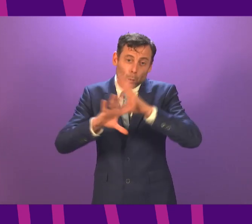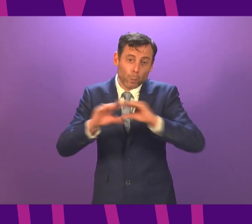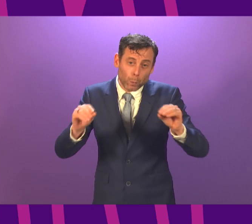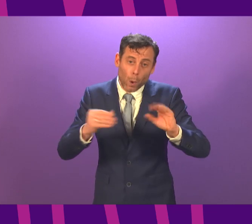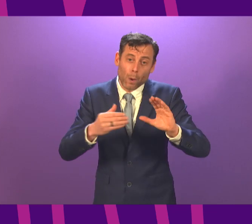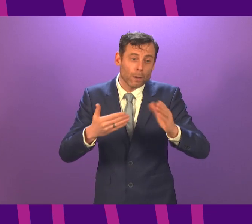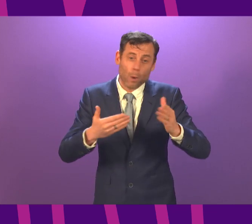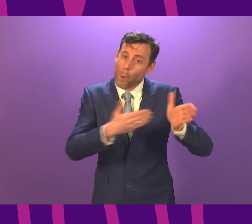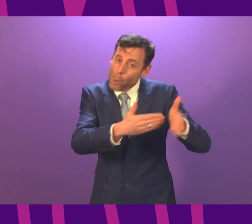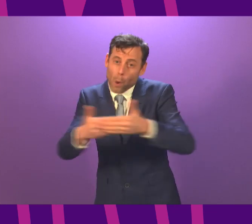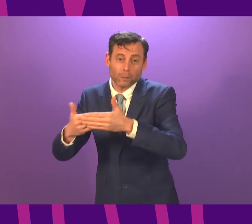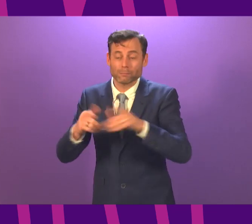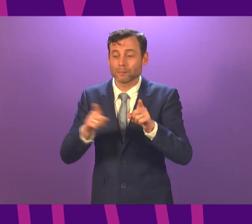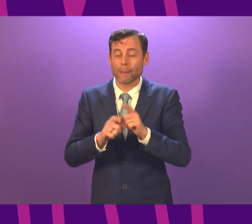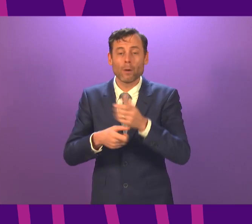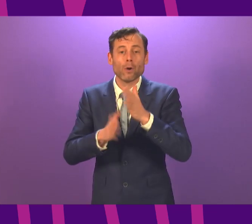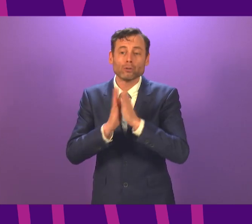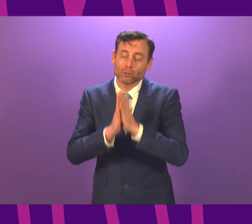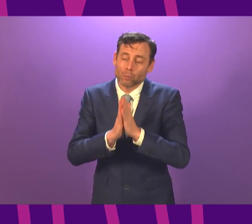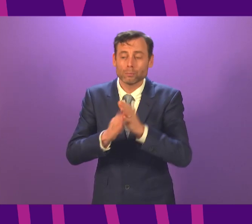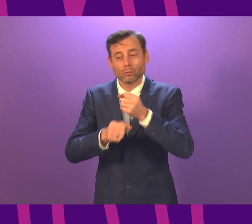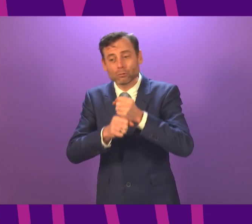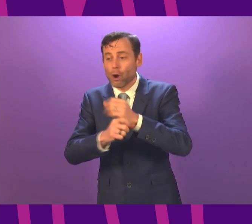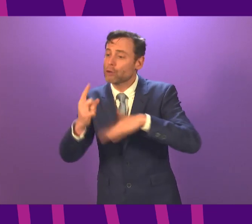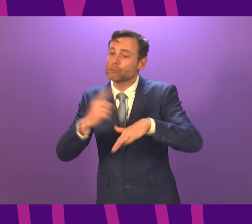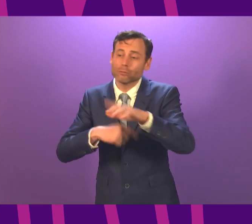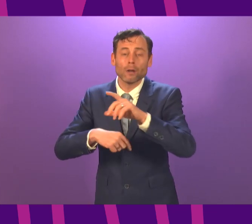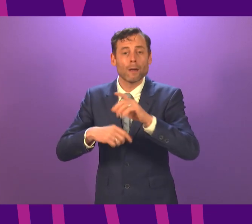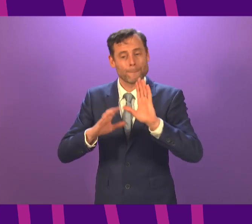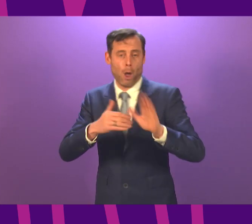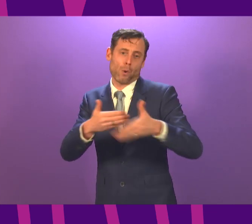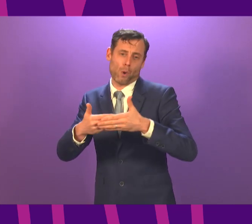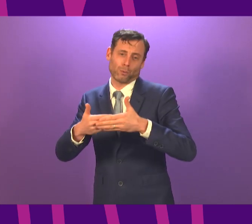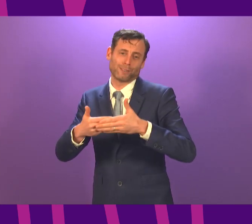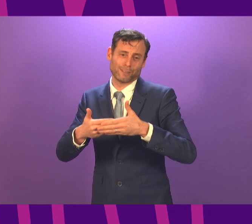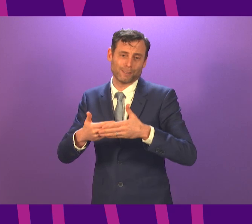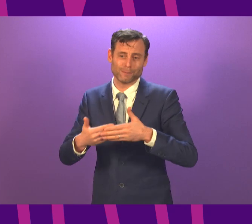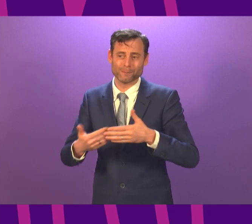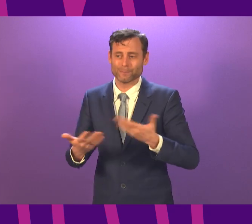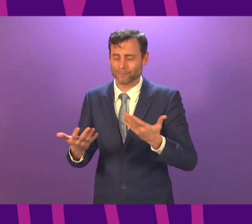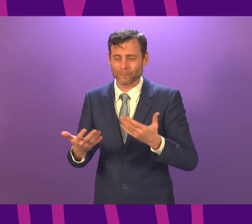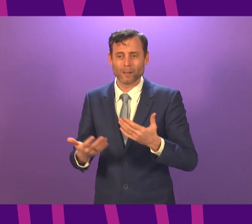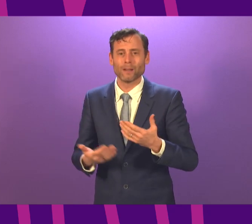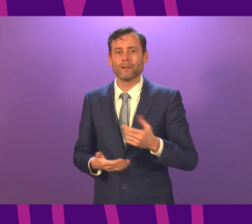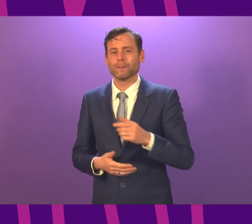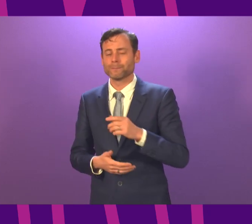worship to close during this period for all purposes except broadcasting a service or conducting a funeral, wedding or civil partnership.